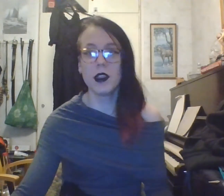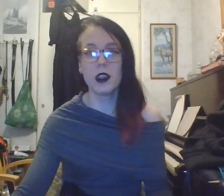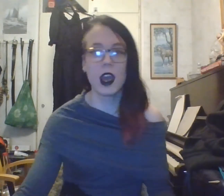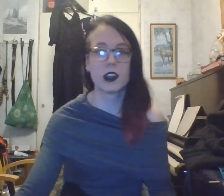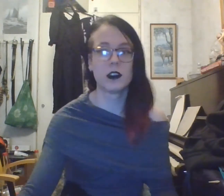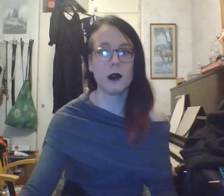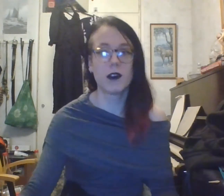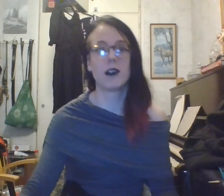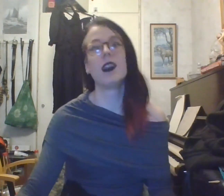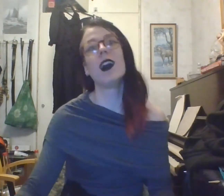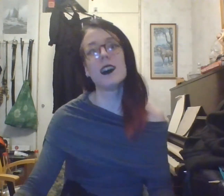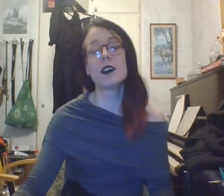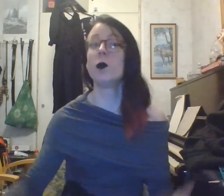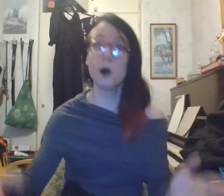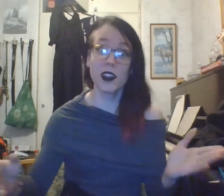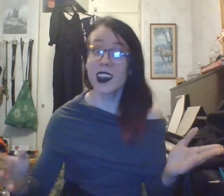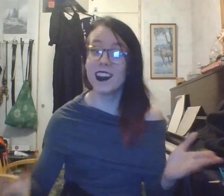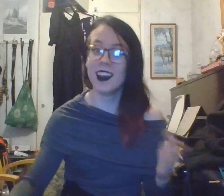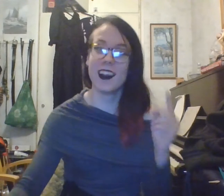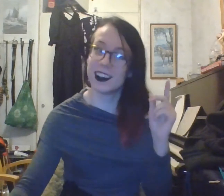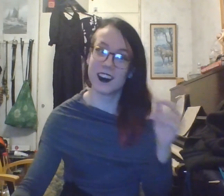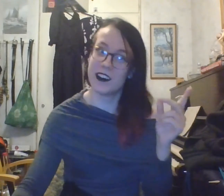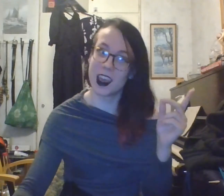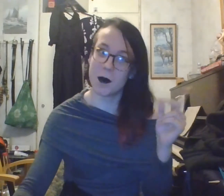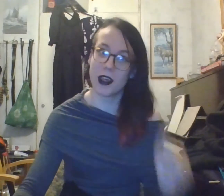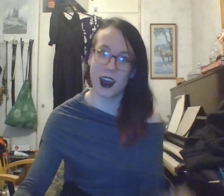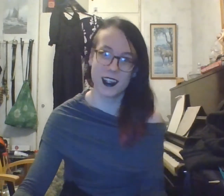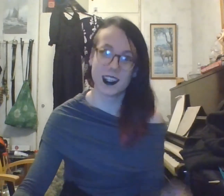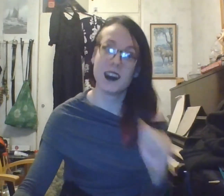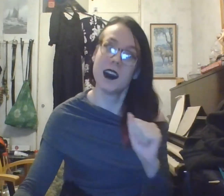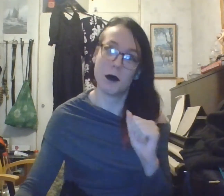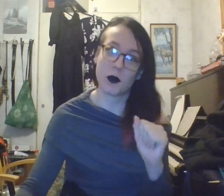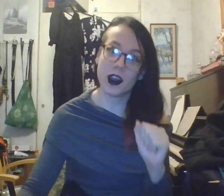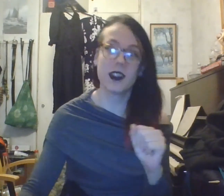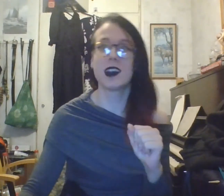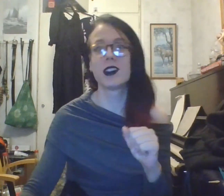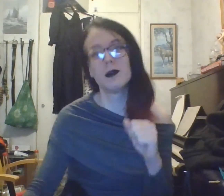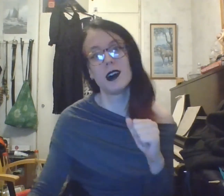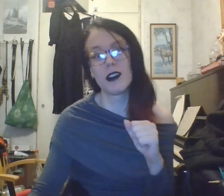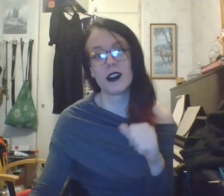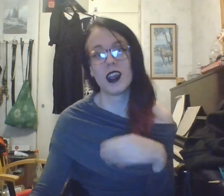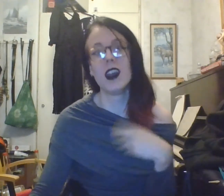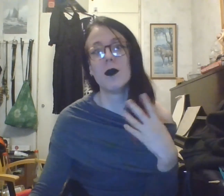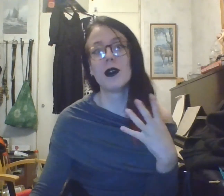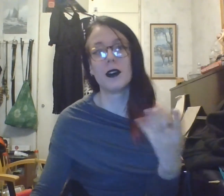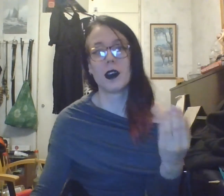actual democracy, I got, once again, another video about that. But when I say actual democracy, we're talking about